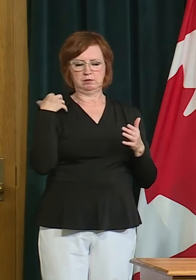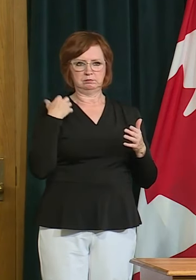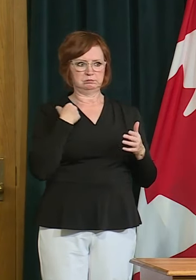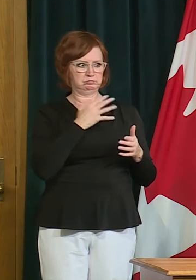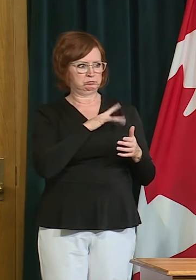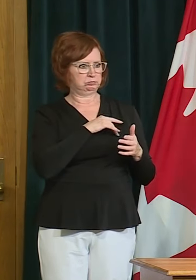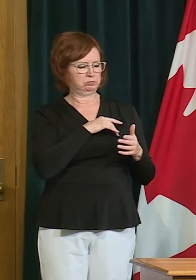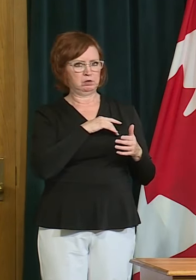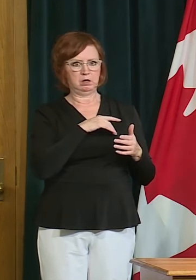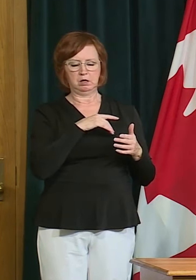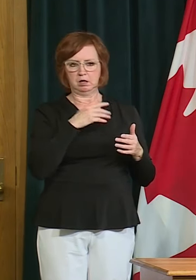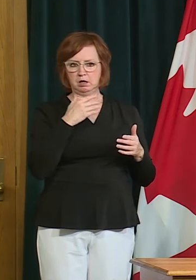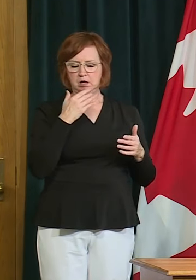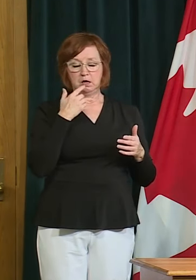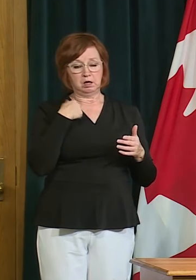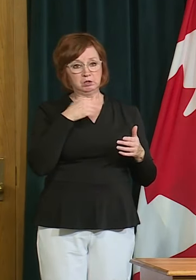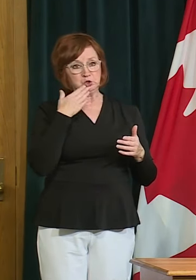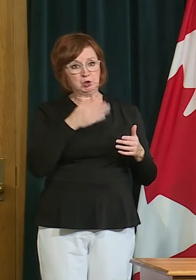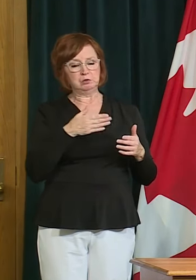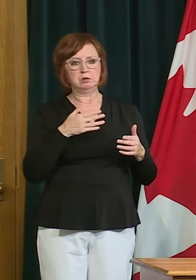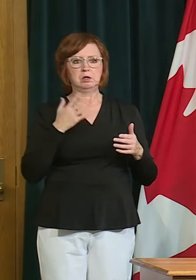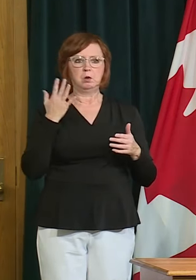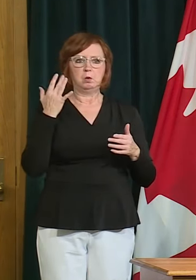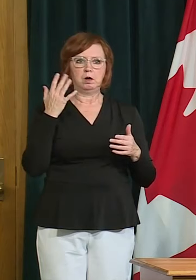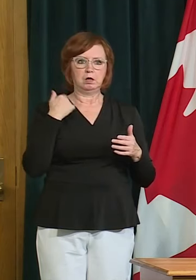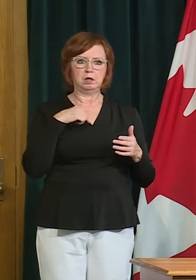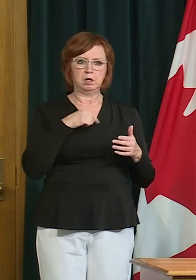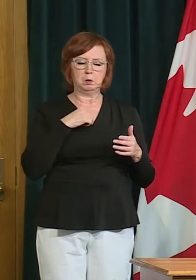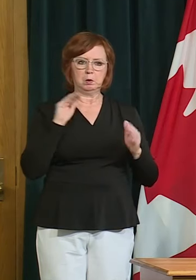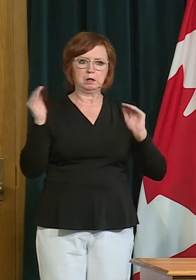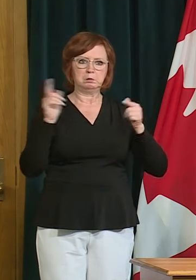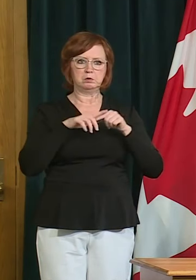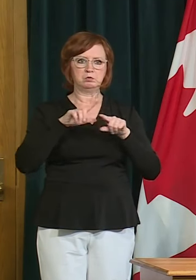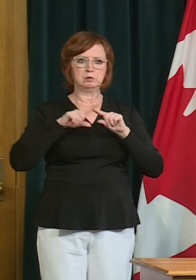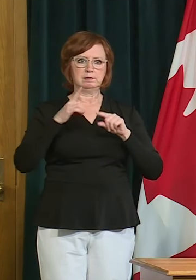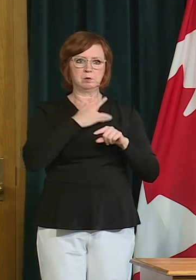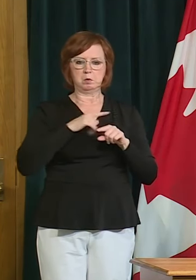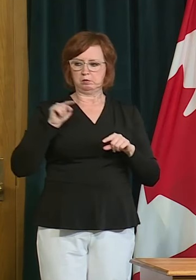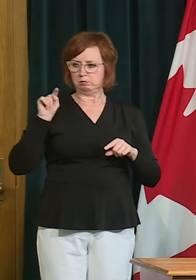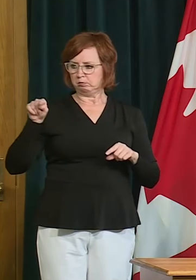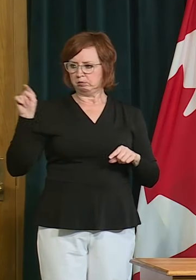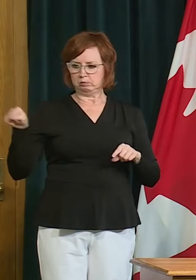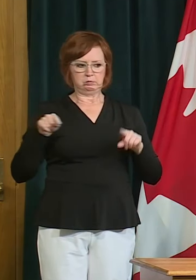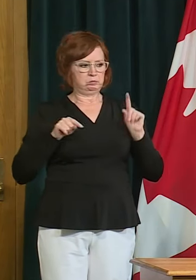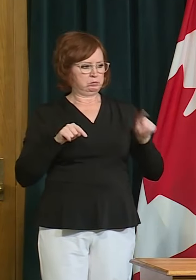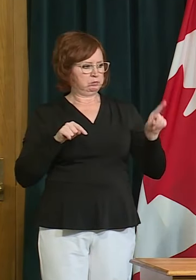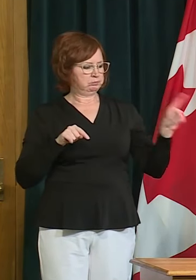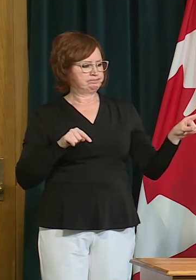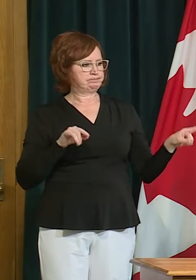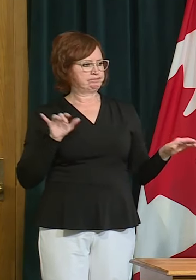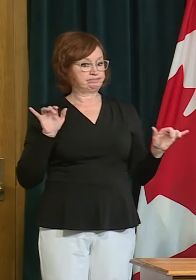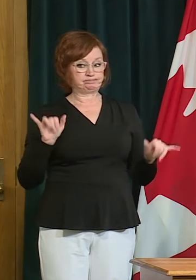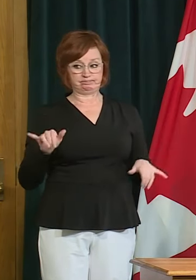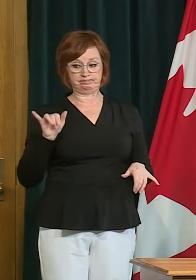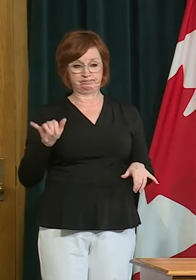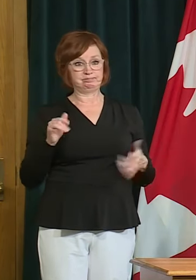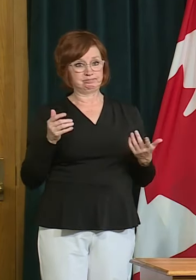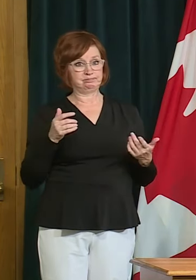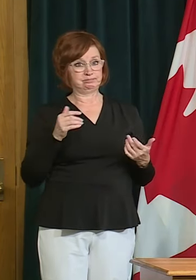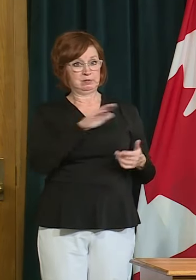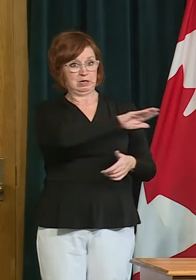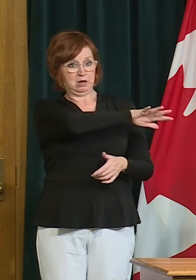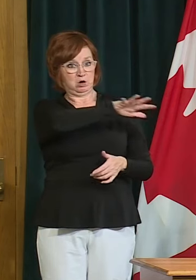our provincial borders to see um some of the challenges that this virus is is presenting um when you look across across